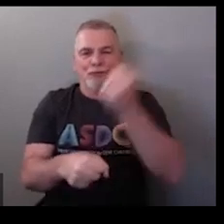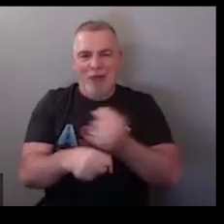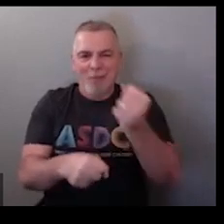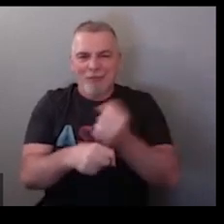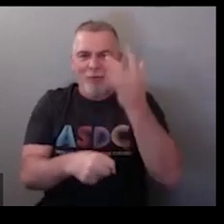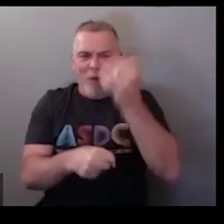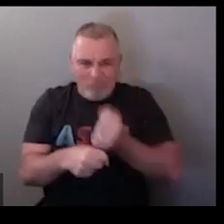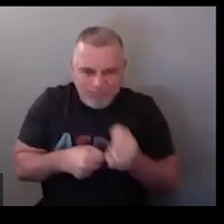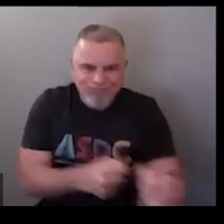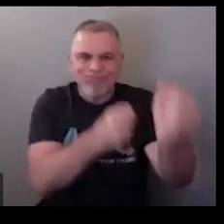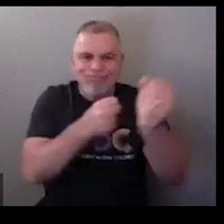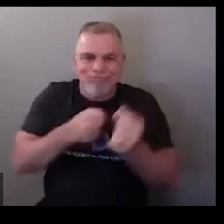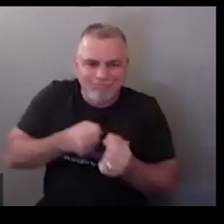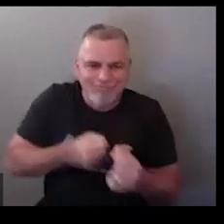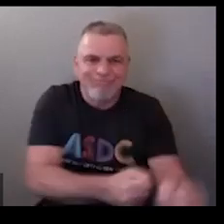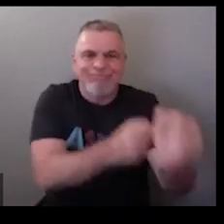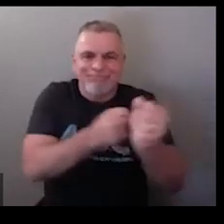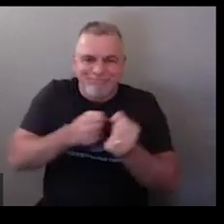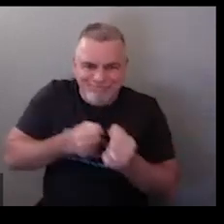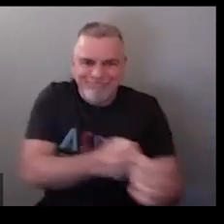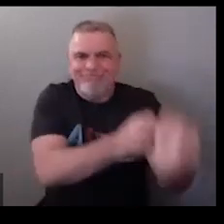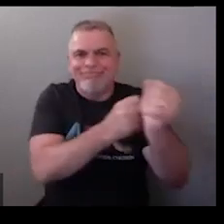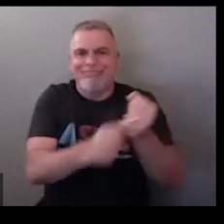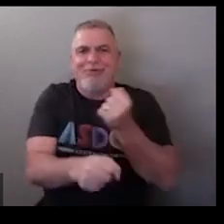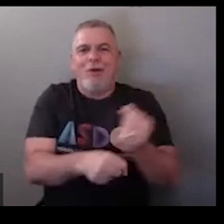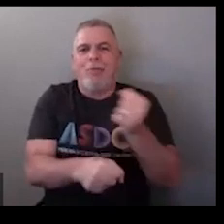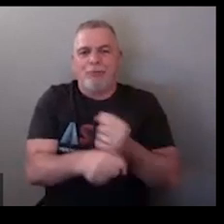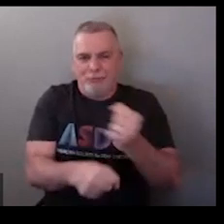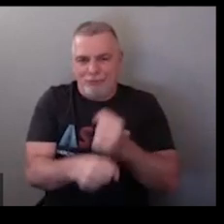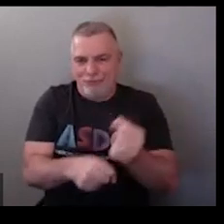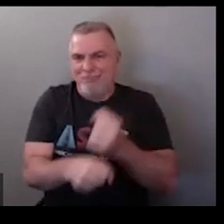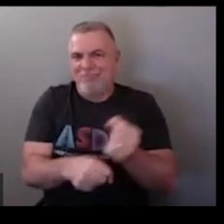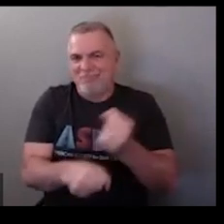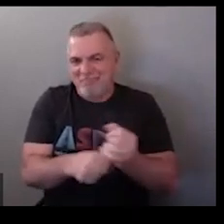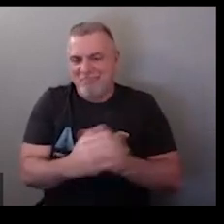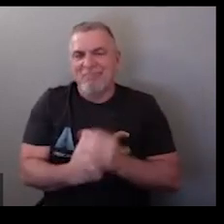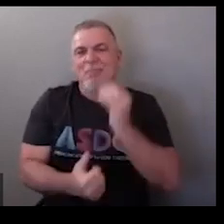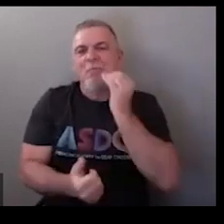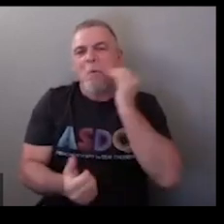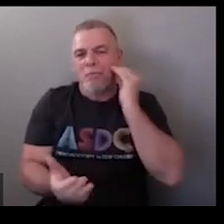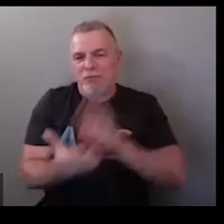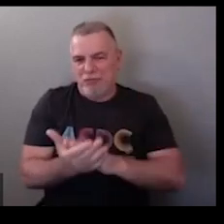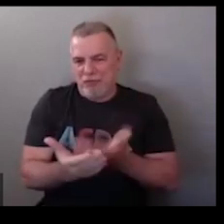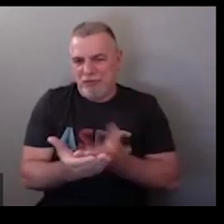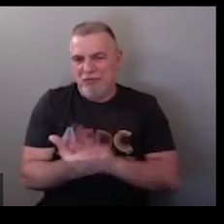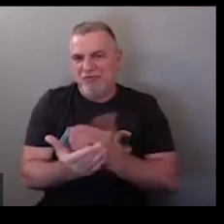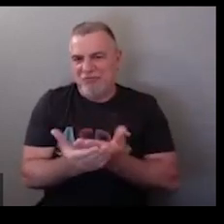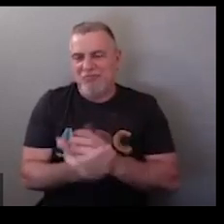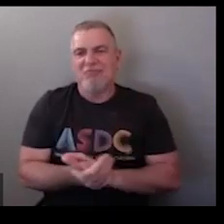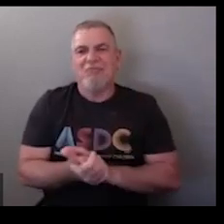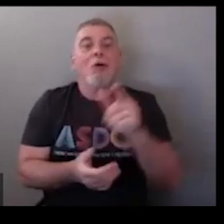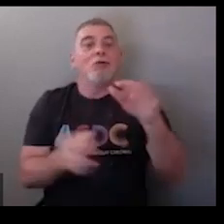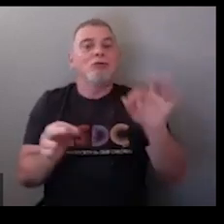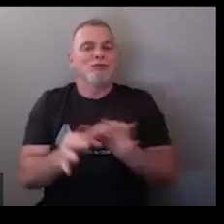carpentry this was carpentry class because of some of the tools they use so typically they were broken down by subject so